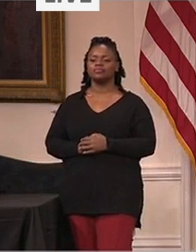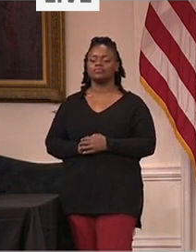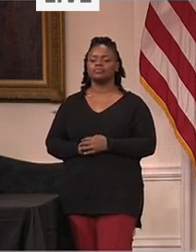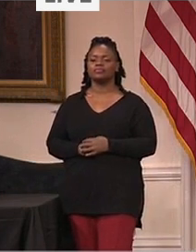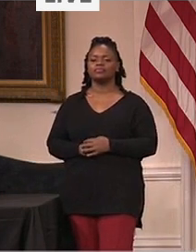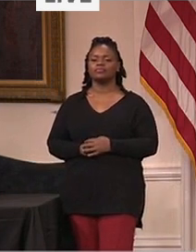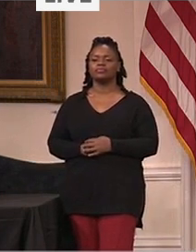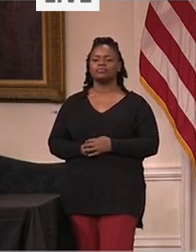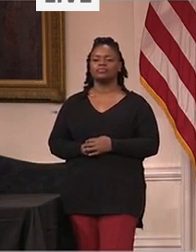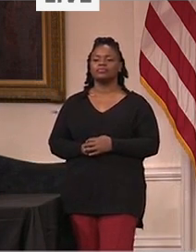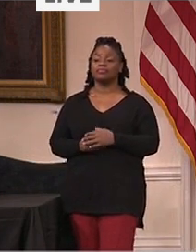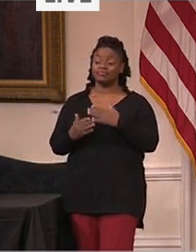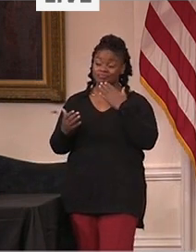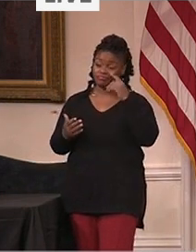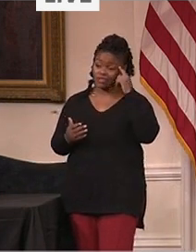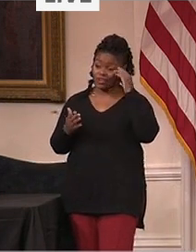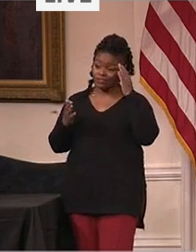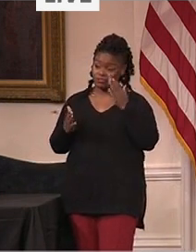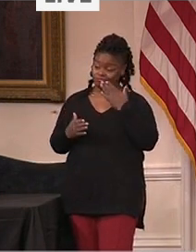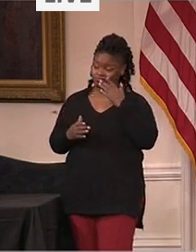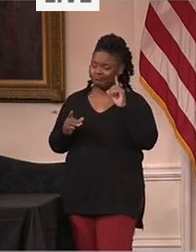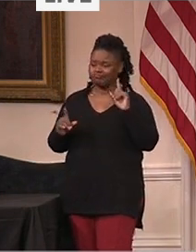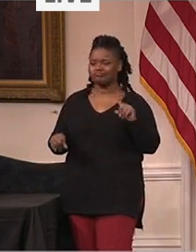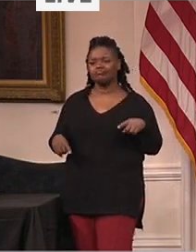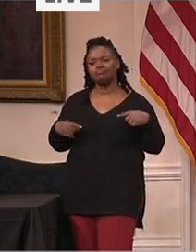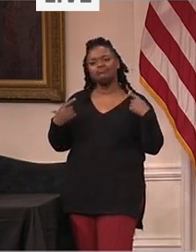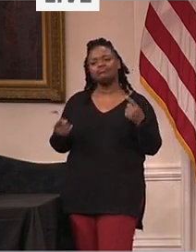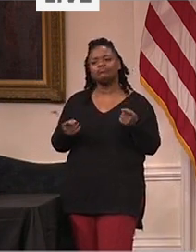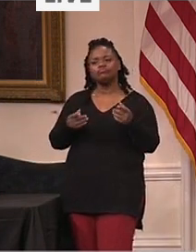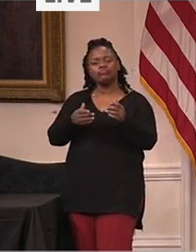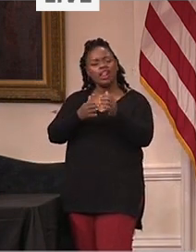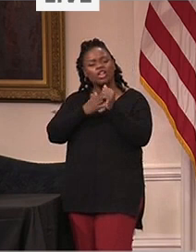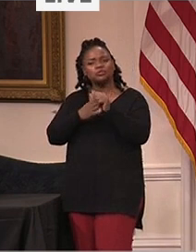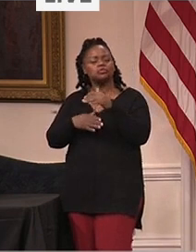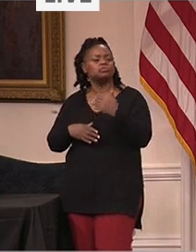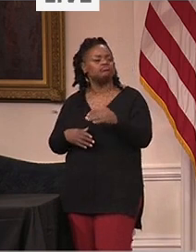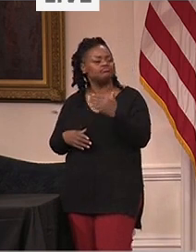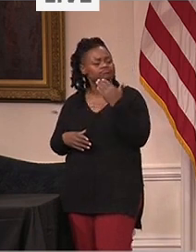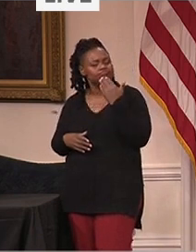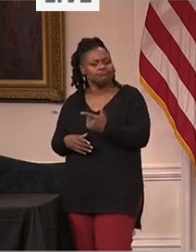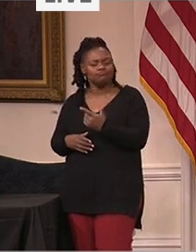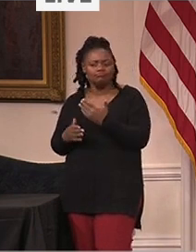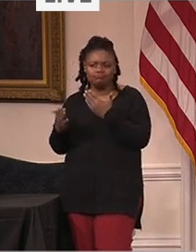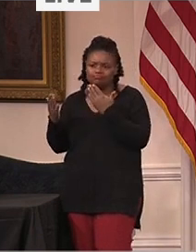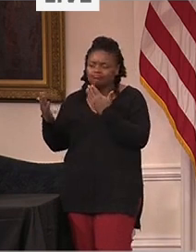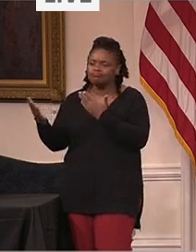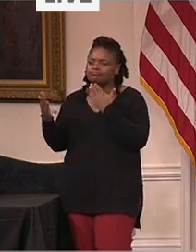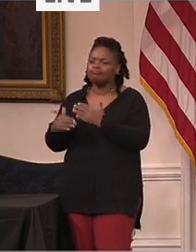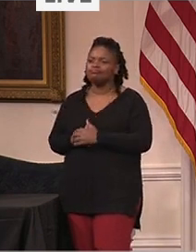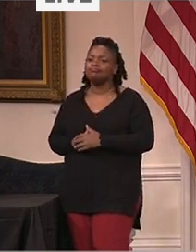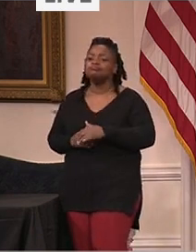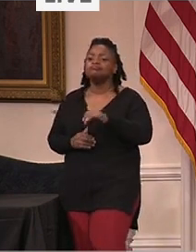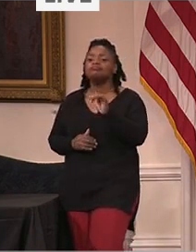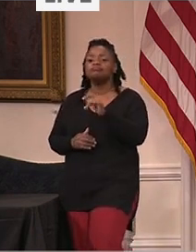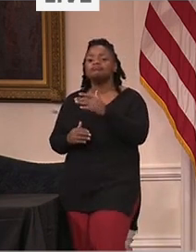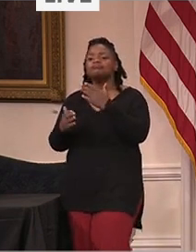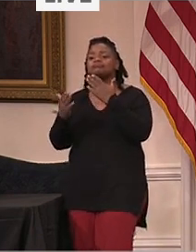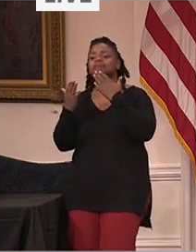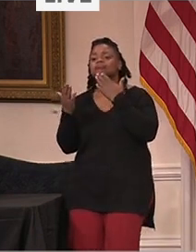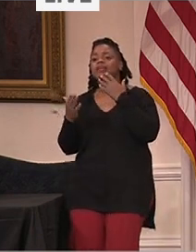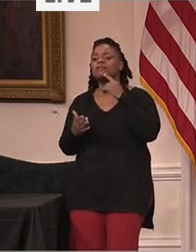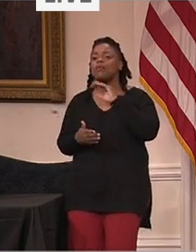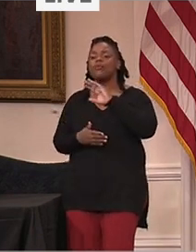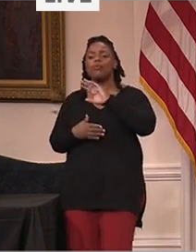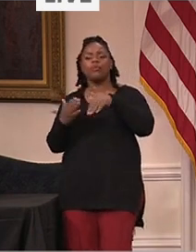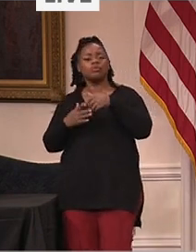Thank you, Governor Hogan, for your leadership throughout this challenging time. And thanks for an order for every Marylander who has come together to